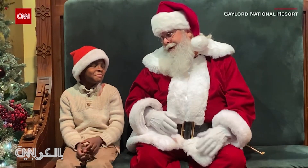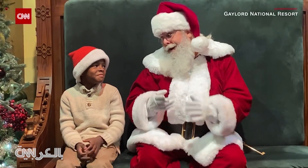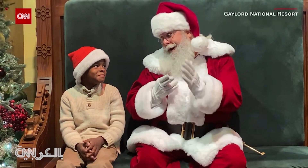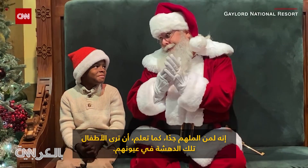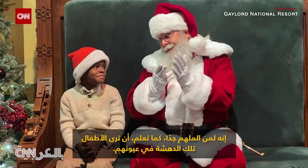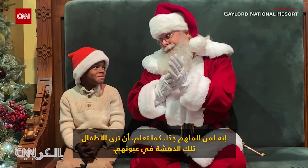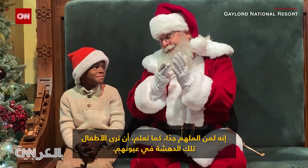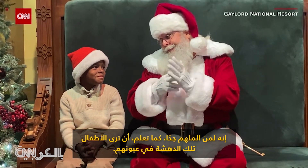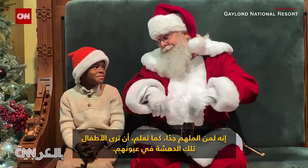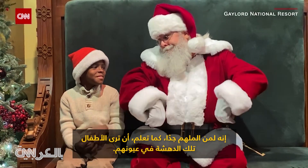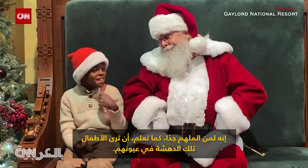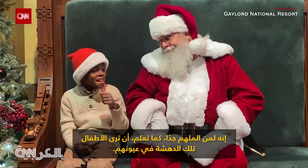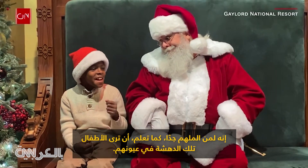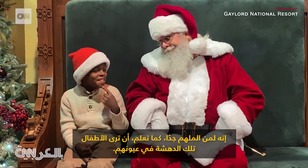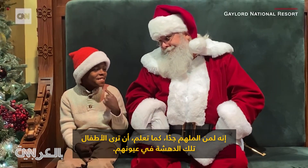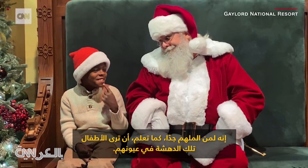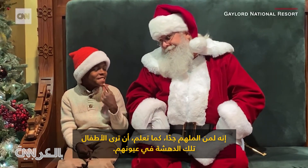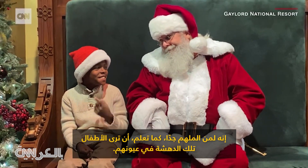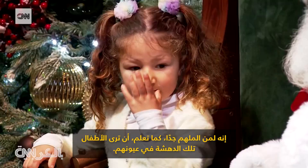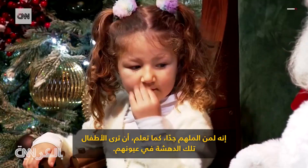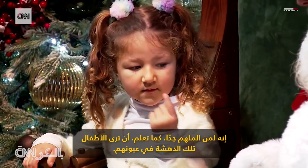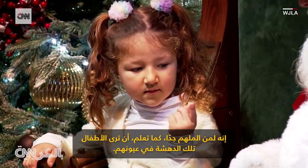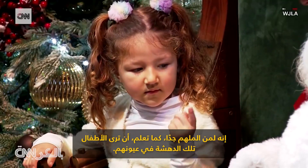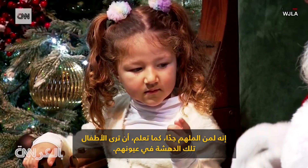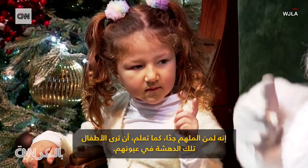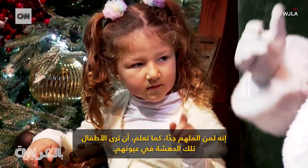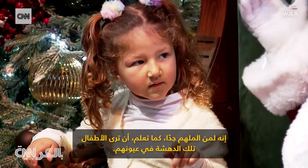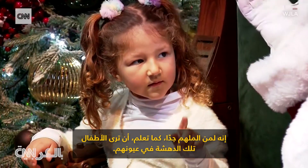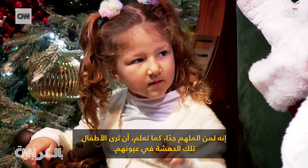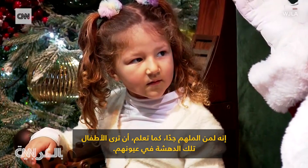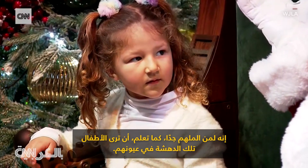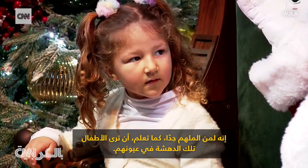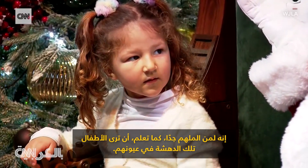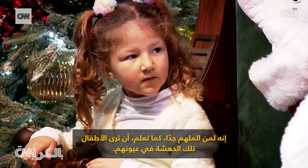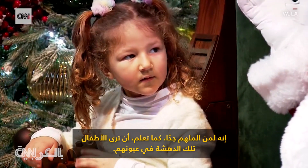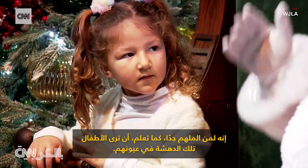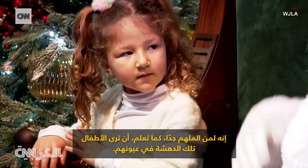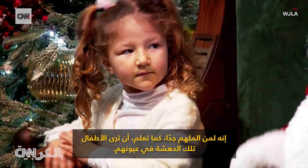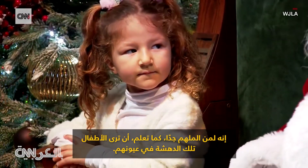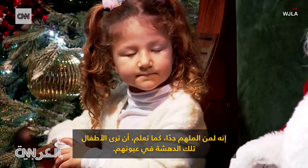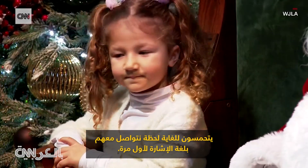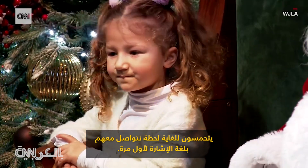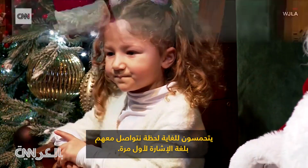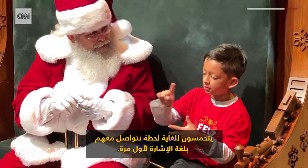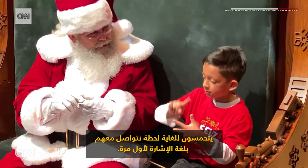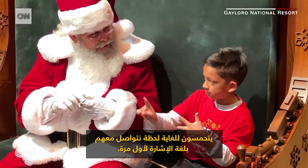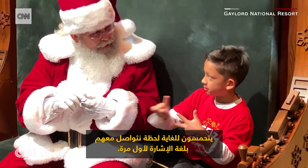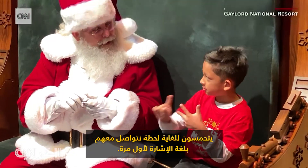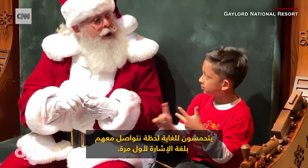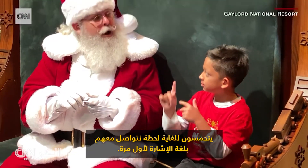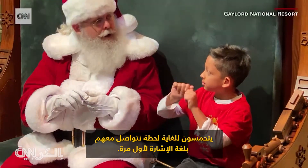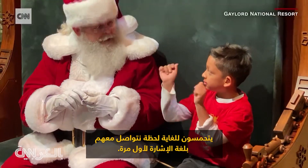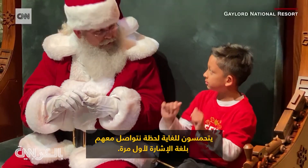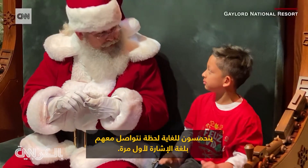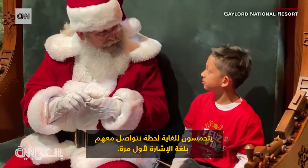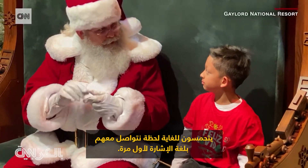It's very inspiring to see, you know, the kids yaw in their eyes. They become very excited when we hear a sign of them.